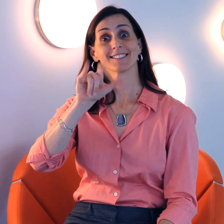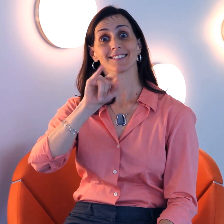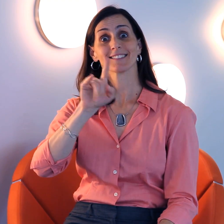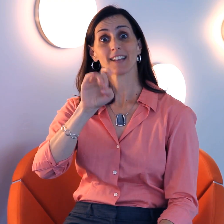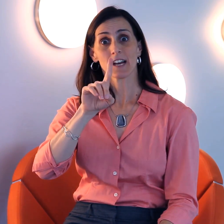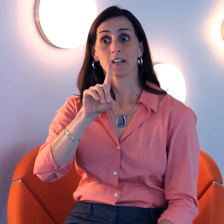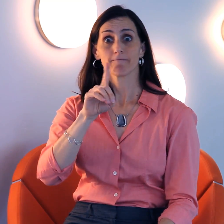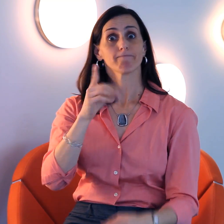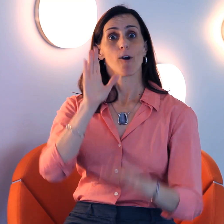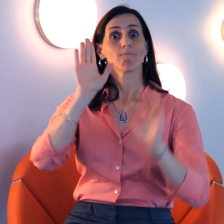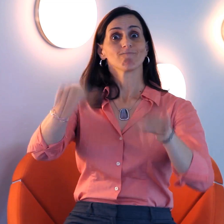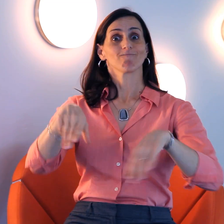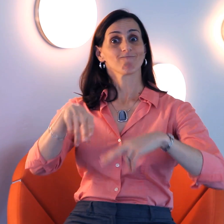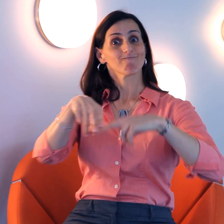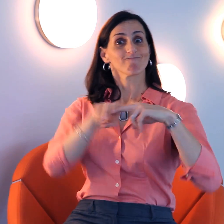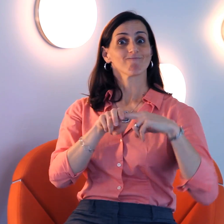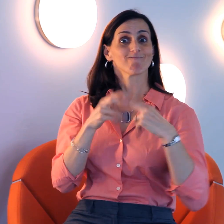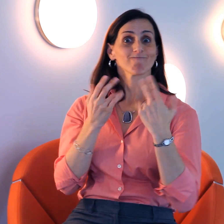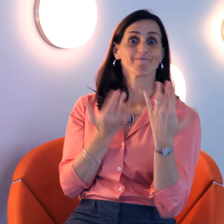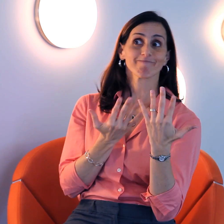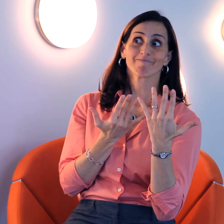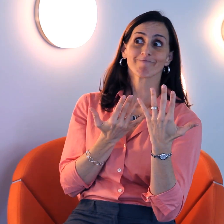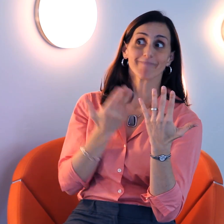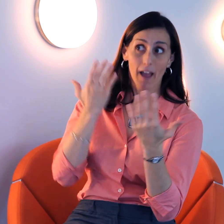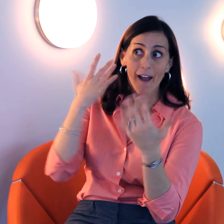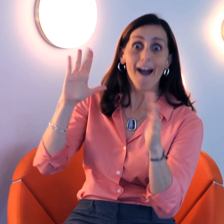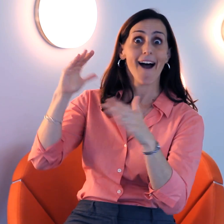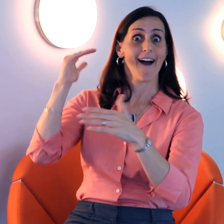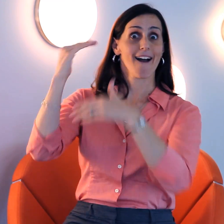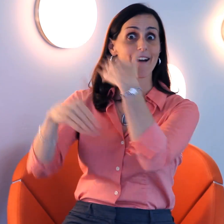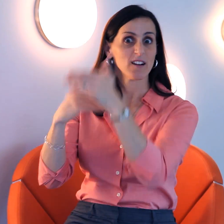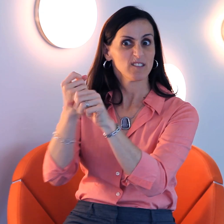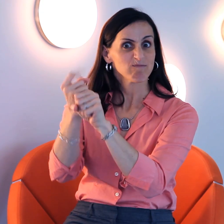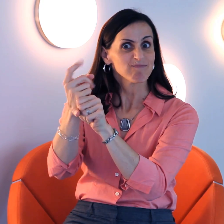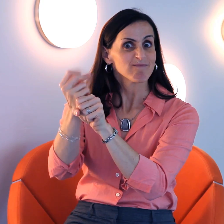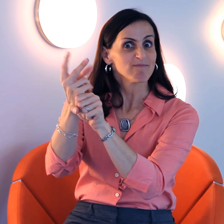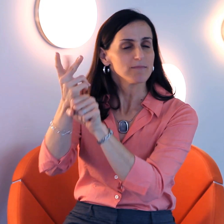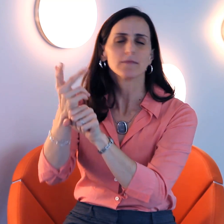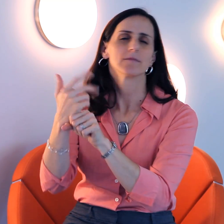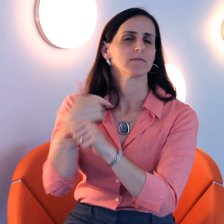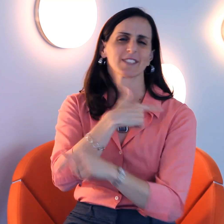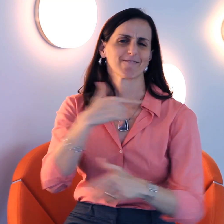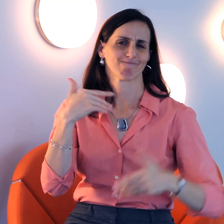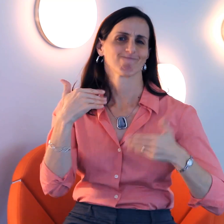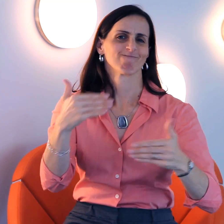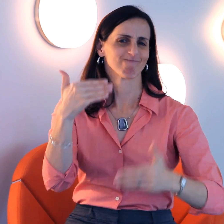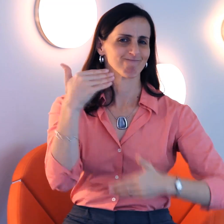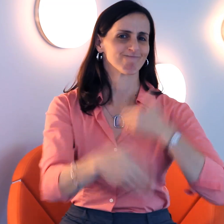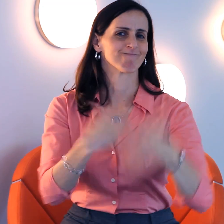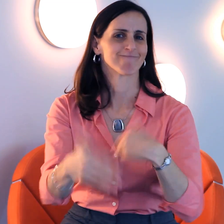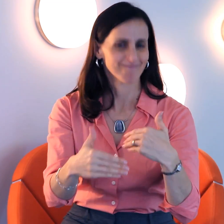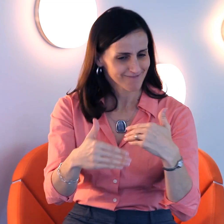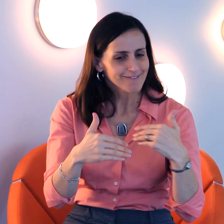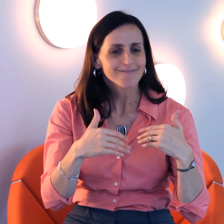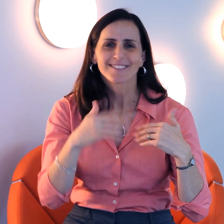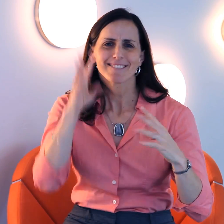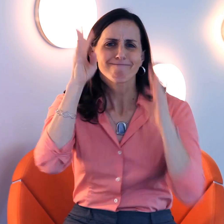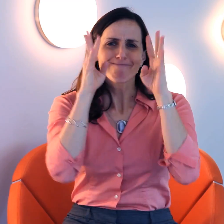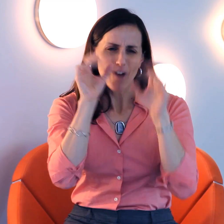ASLize has decided, instead of waiting for these larger companies to incorporate them into Unicode, we've chosen to take the